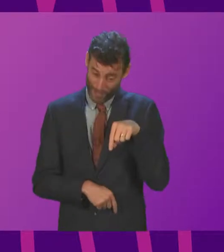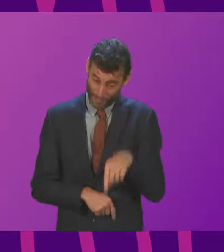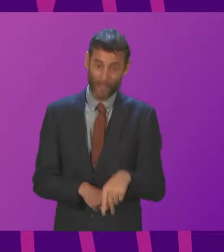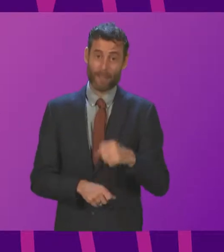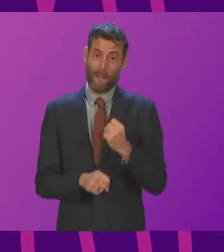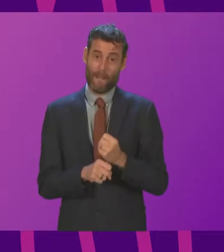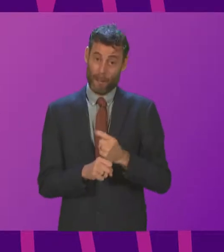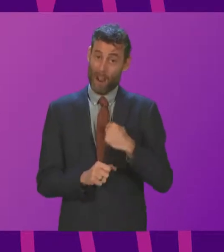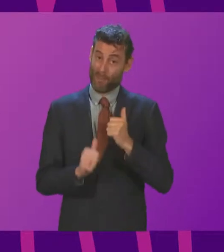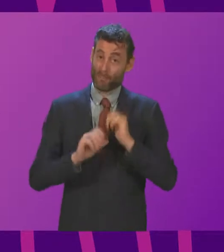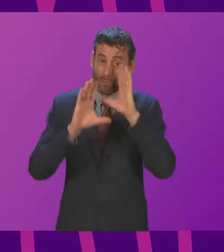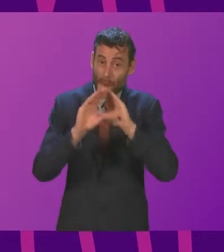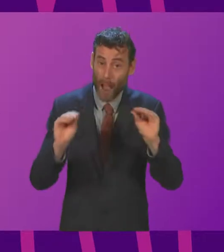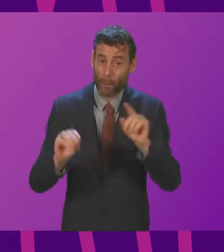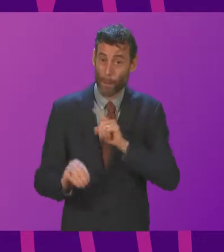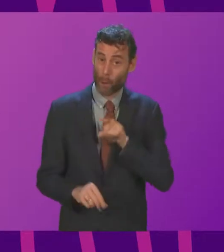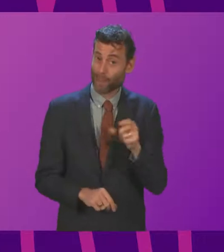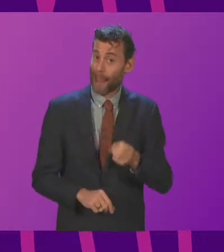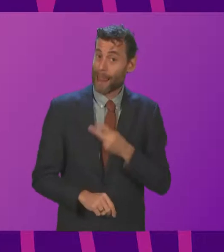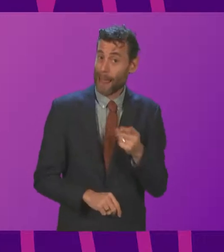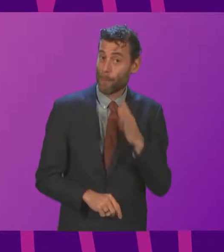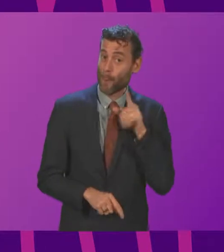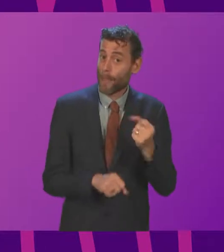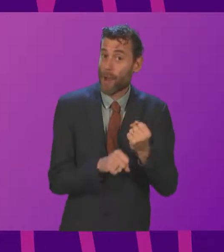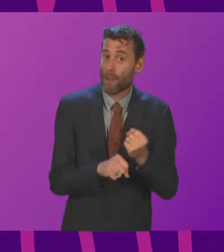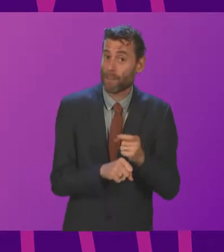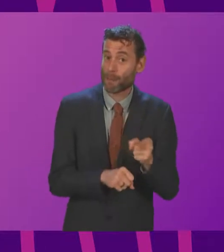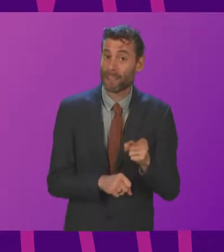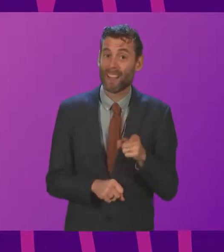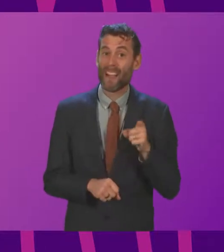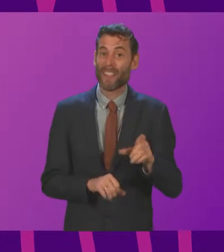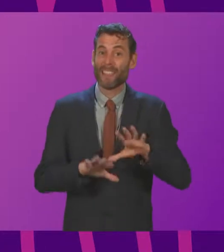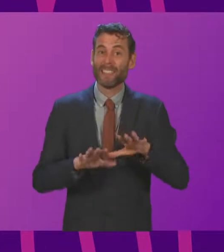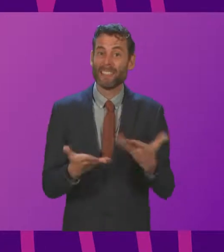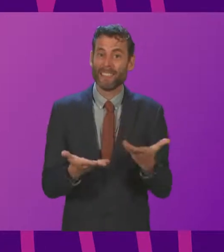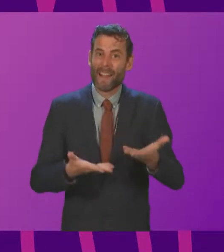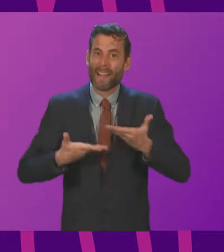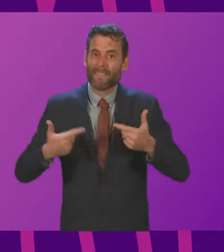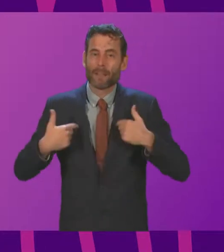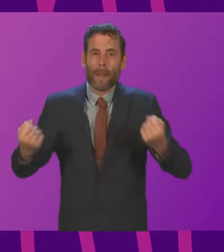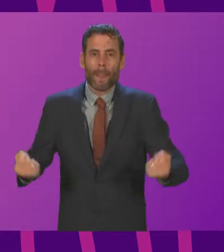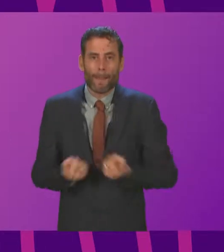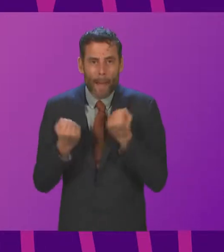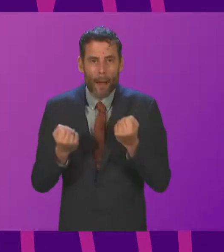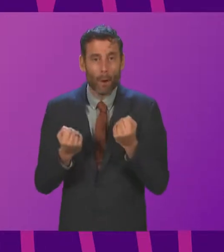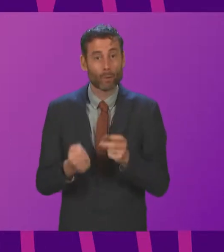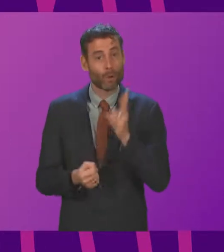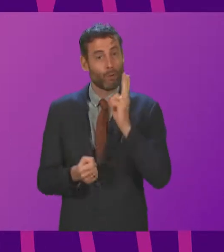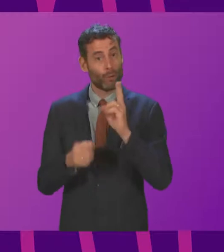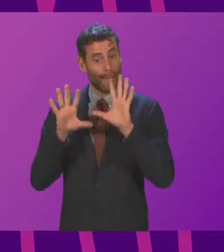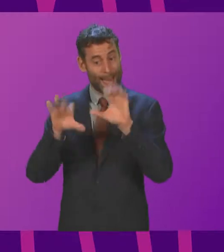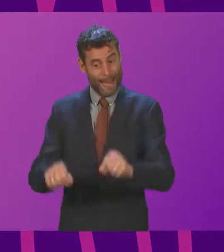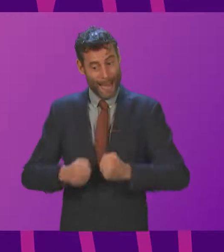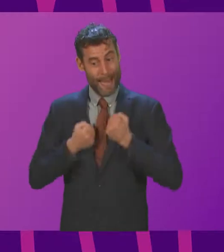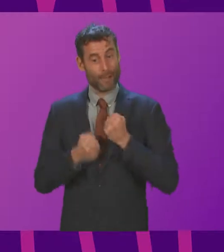proud to say, because Labour, when they were in government, didn't even allow us to have the powers to do it, that is going to re-nationalise Scotland's